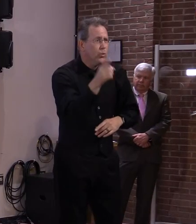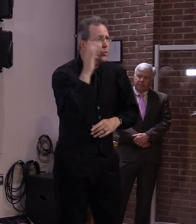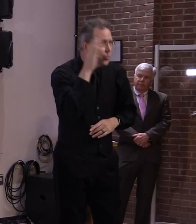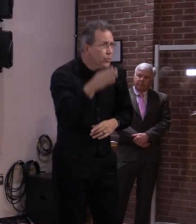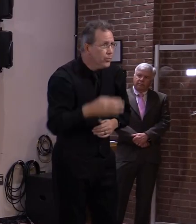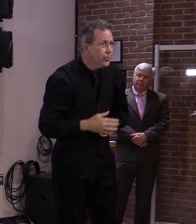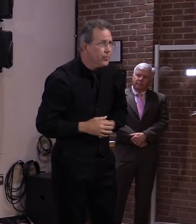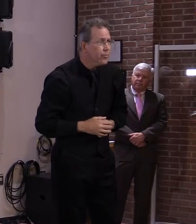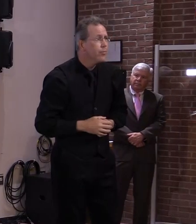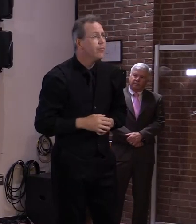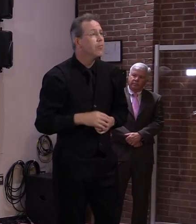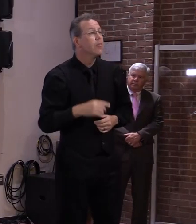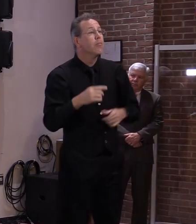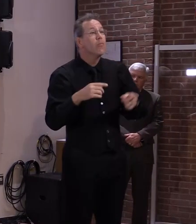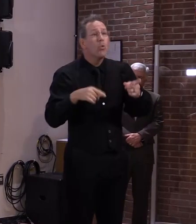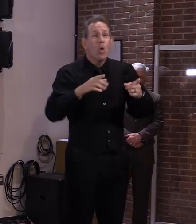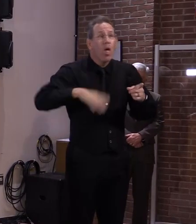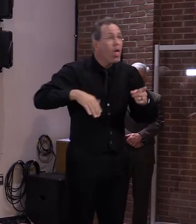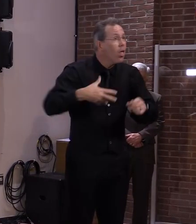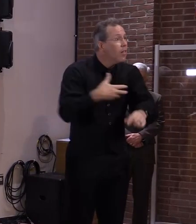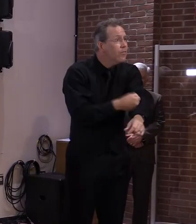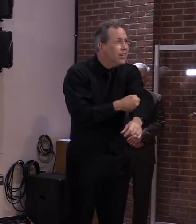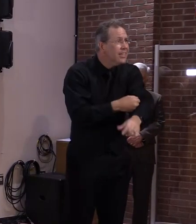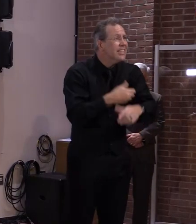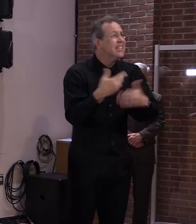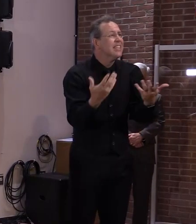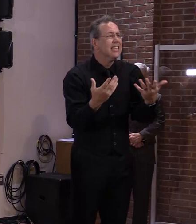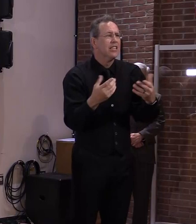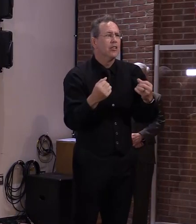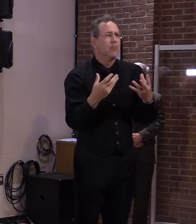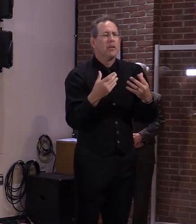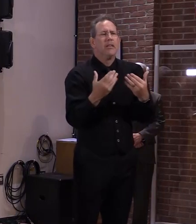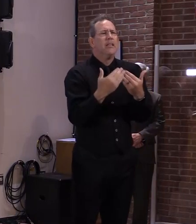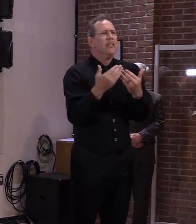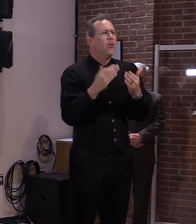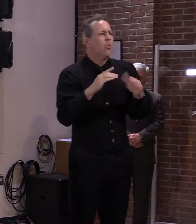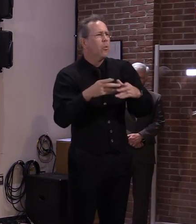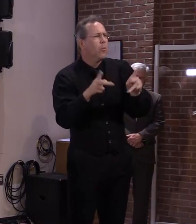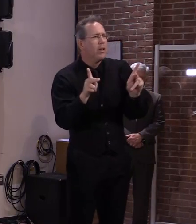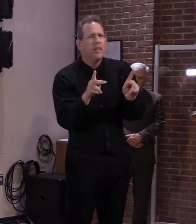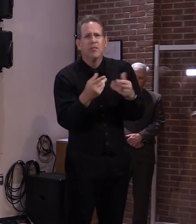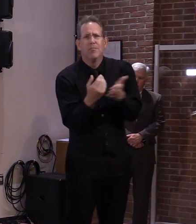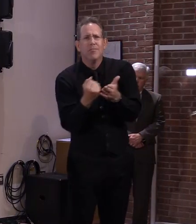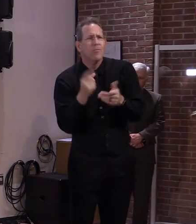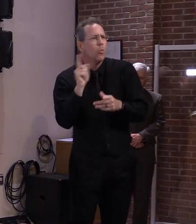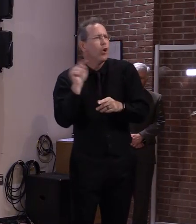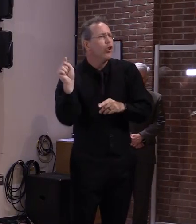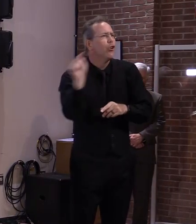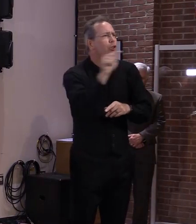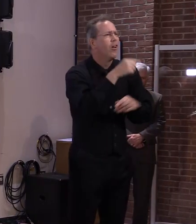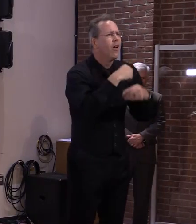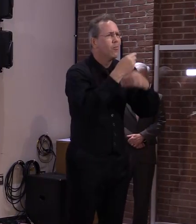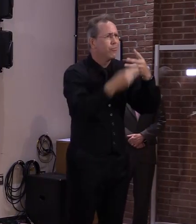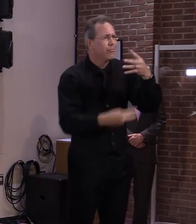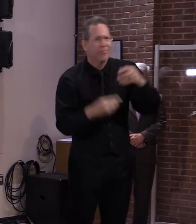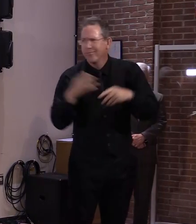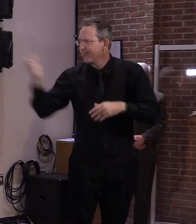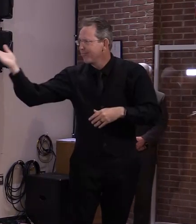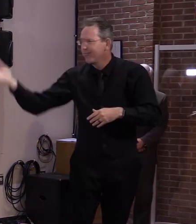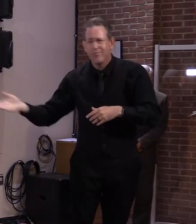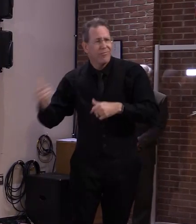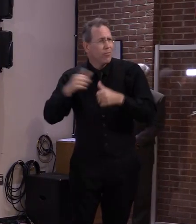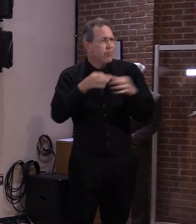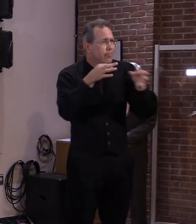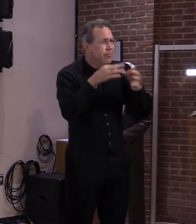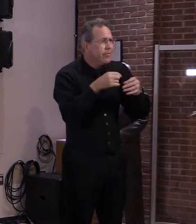gotten your shot yet, there are still many easy opportunities to do so, and you can help make sure we keep these variants at bay. It's